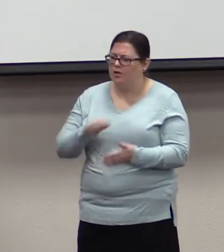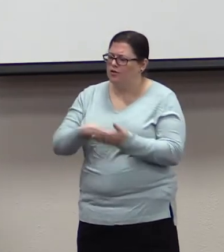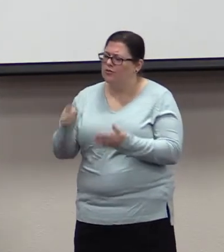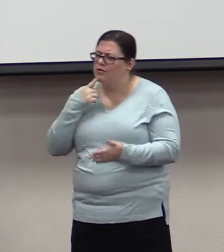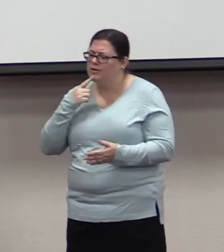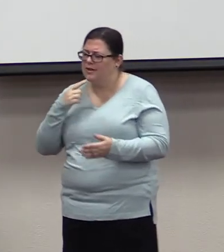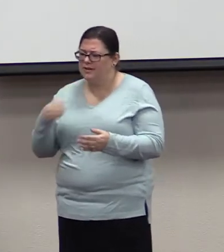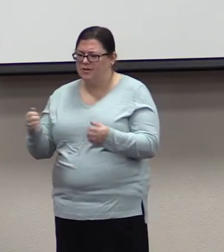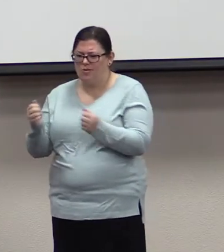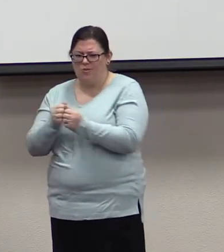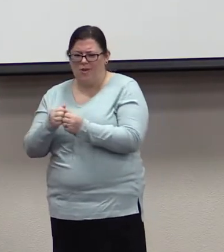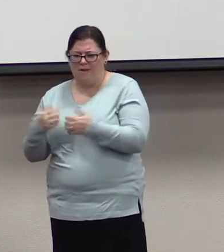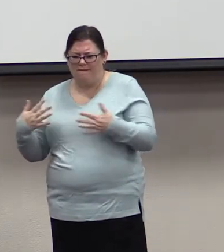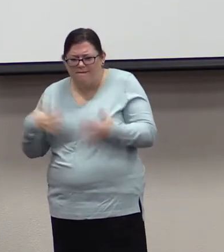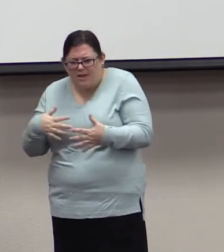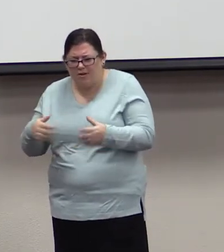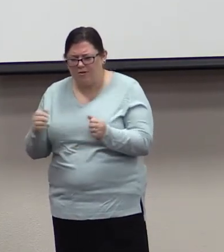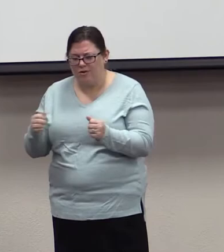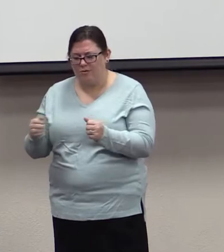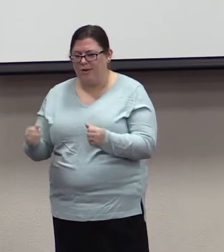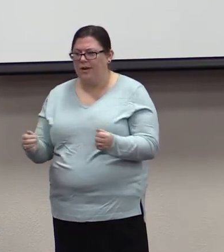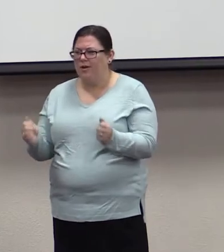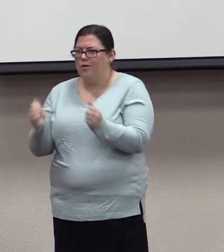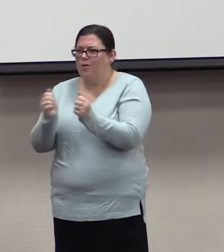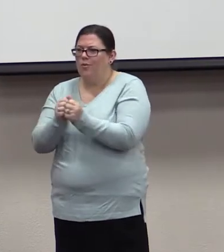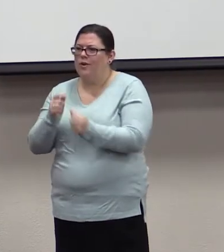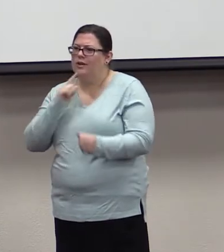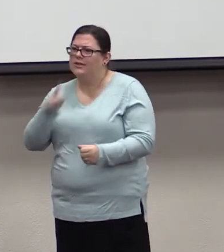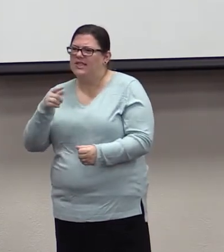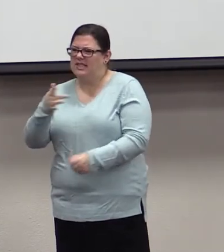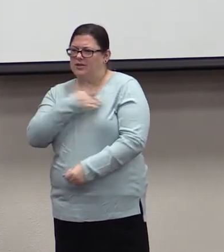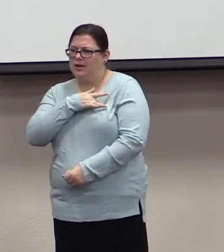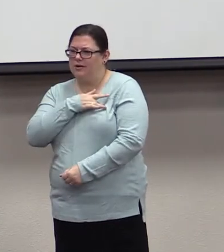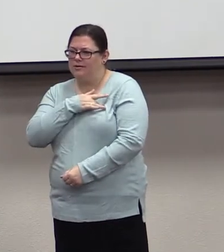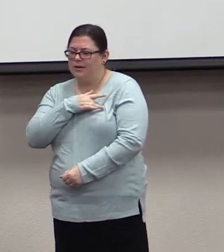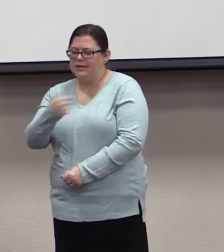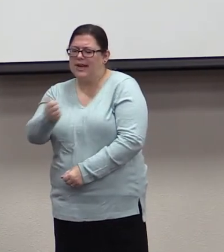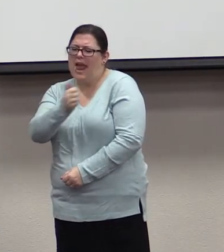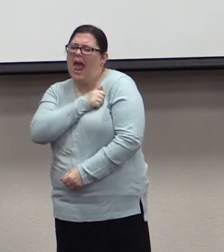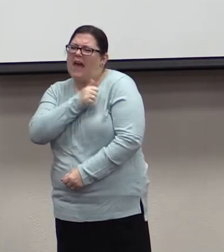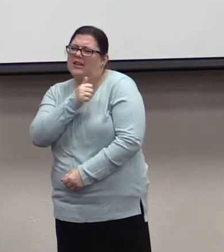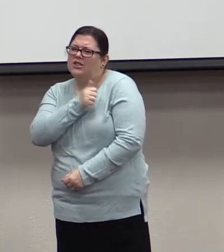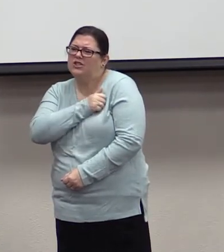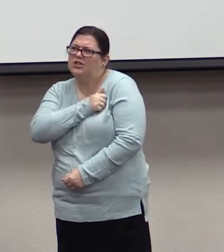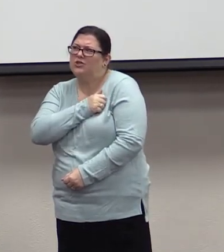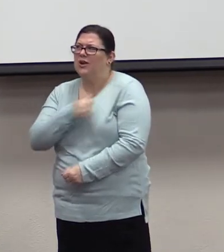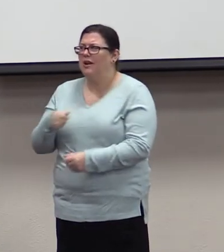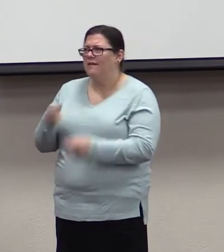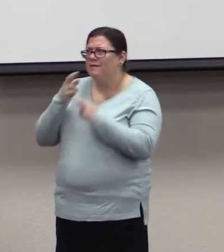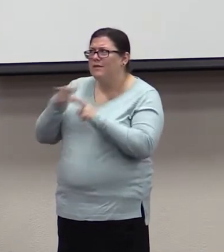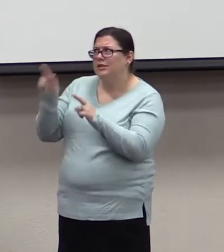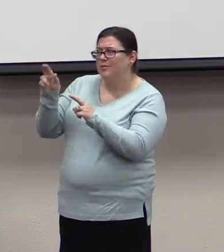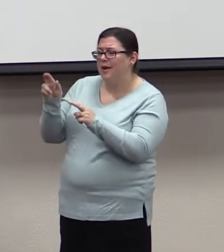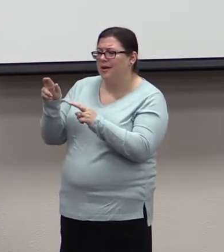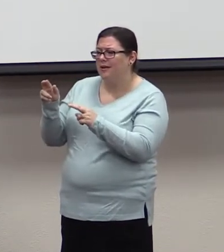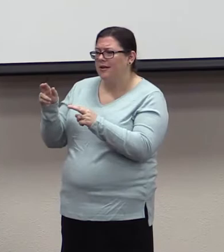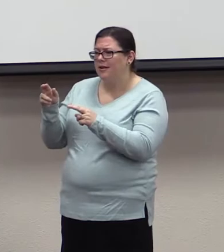sincere heart, there's an attitude of respect that needs to come with obedience.